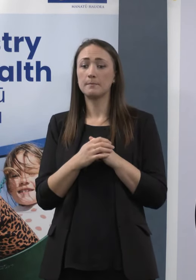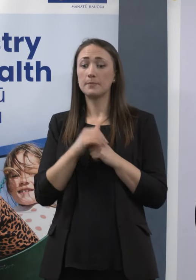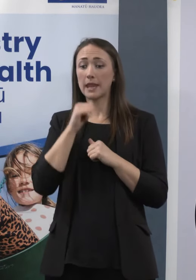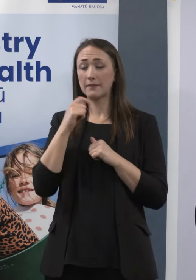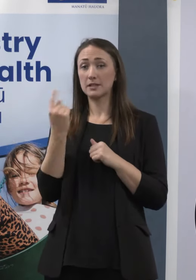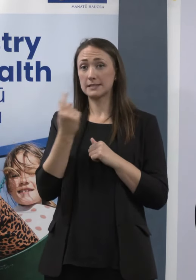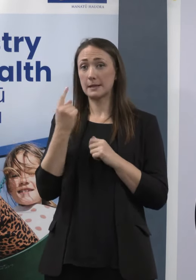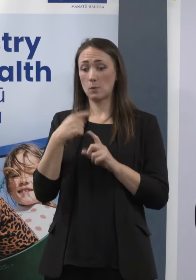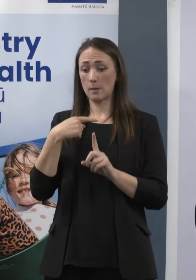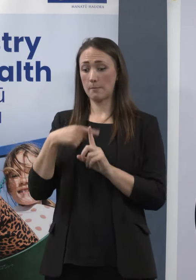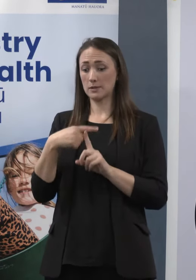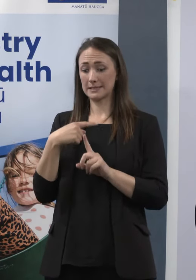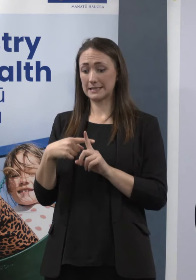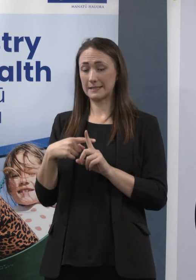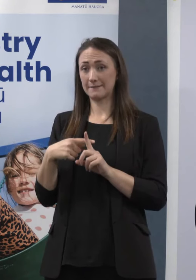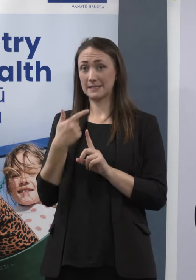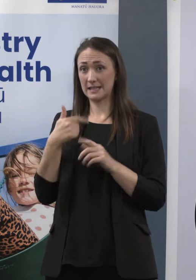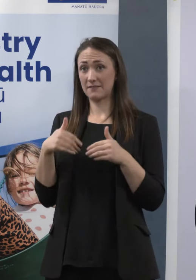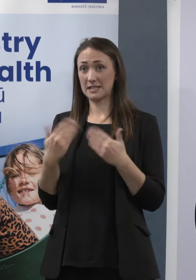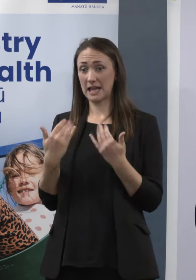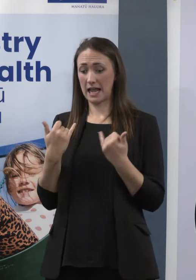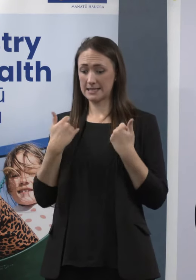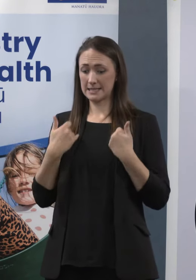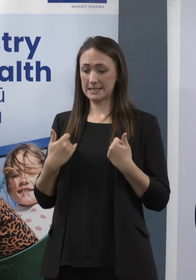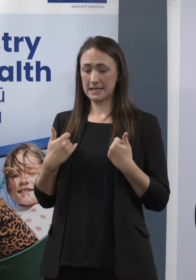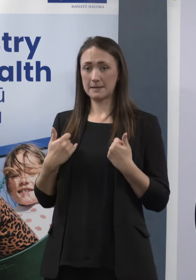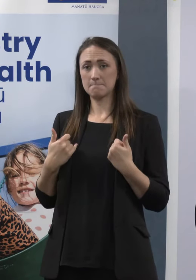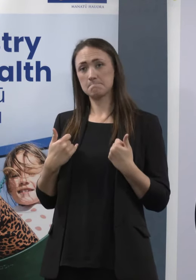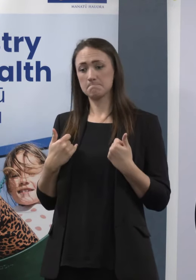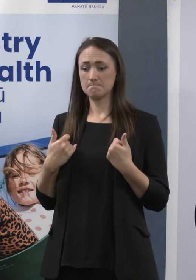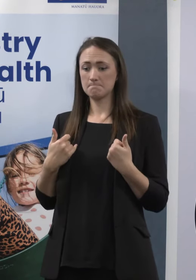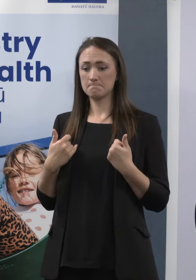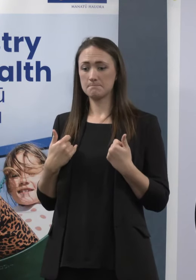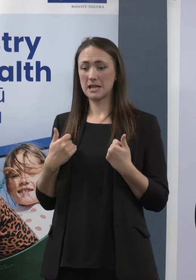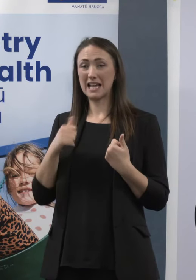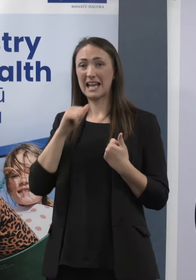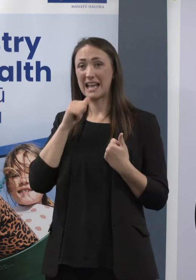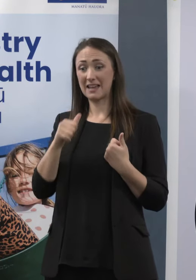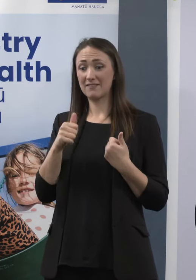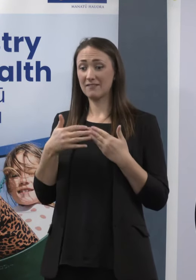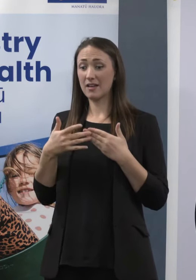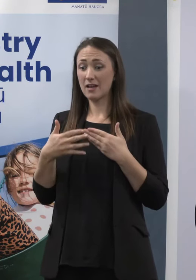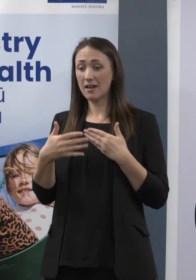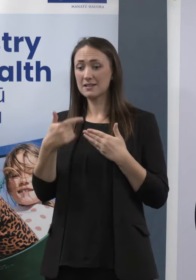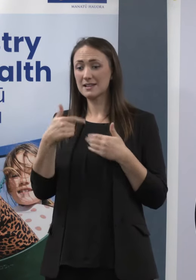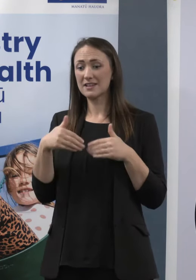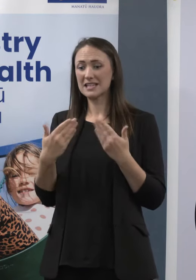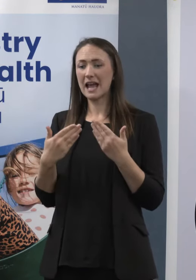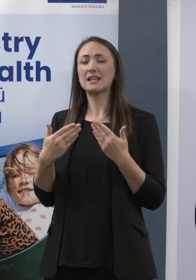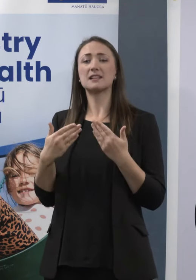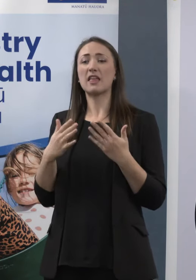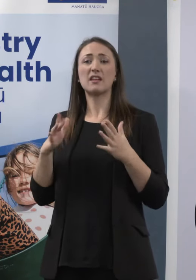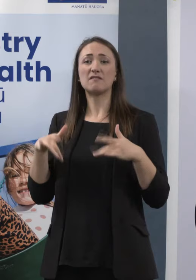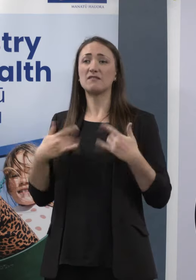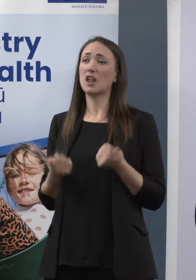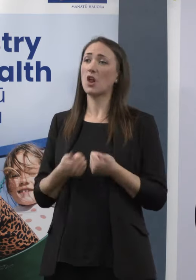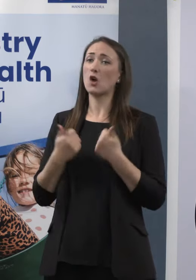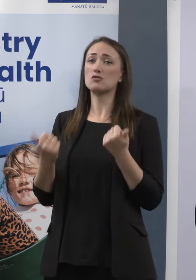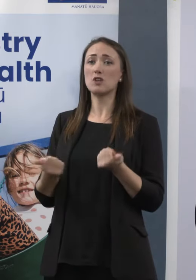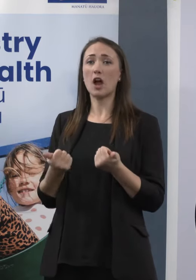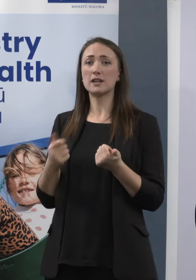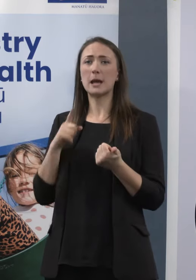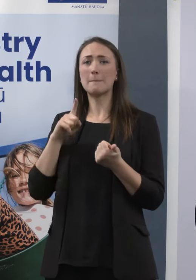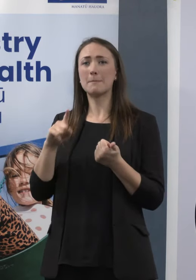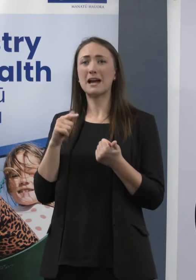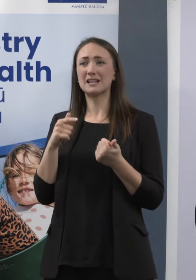for COVID, their seven days are up, their symptoms are gone, but they decide to take another test and it's positive, does that mean they're still infectious? Good